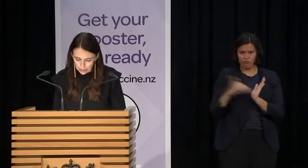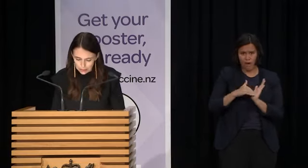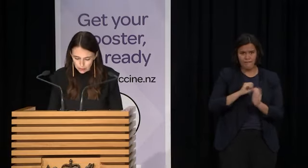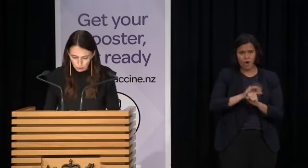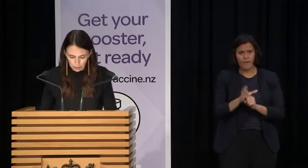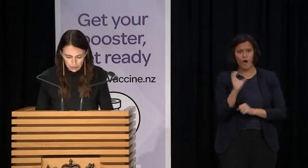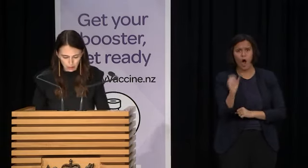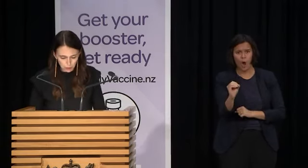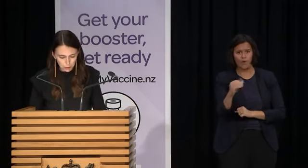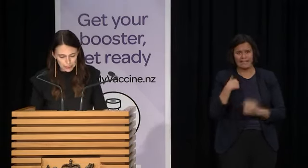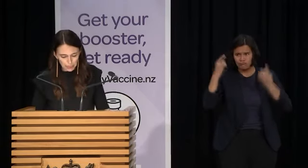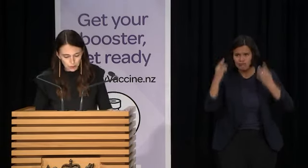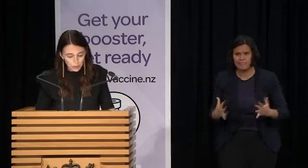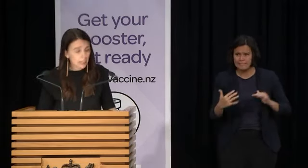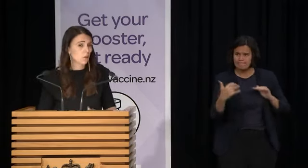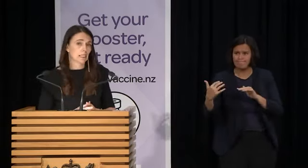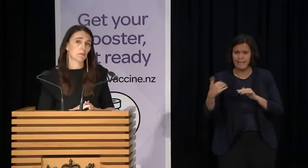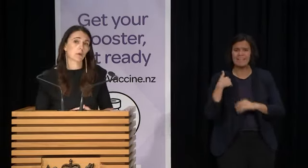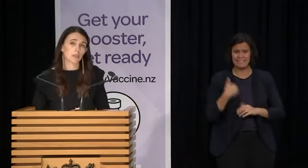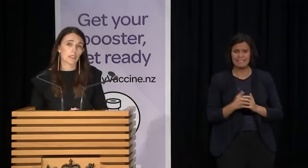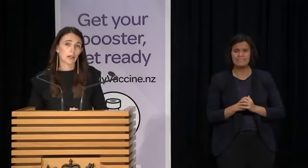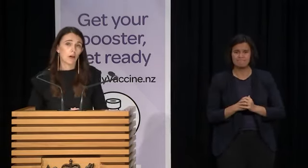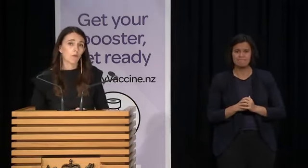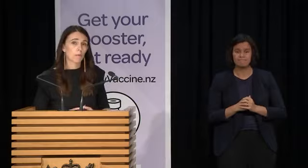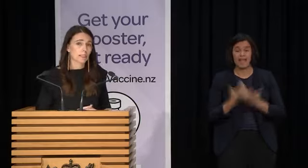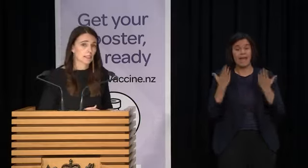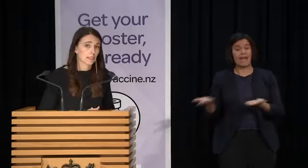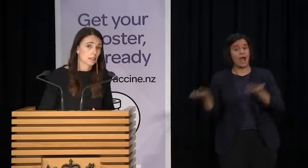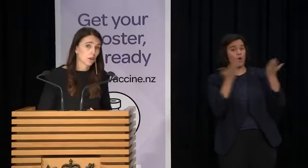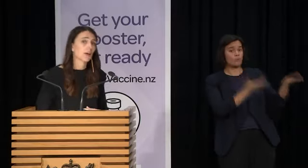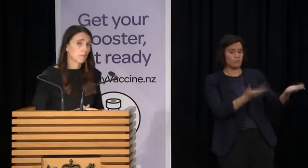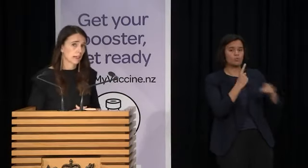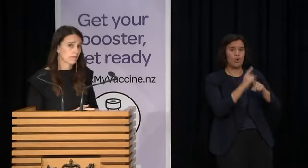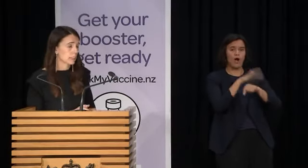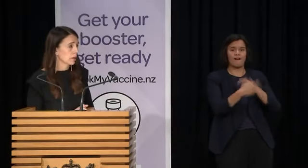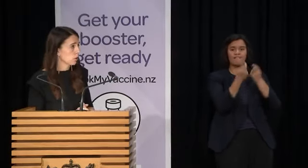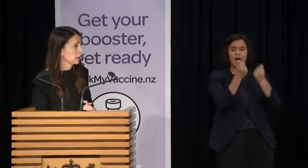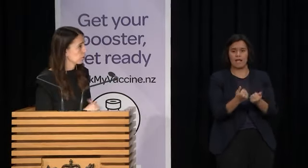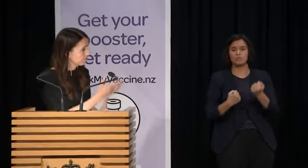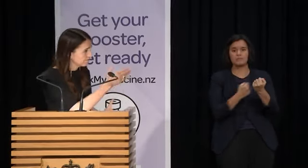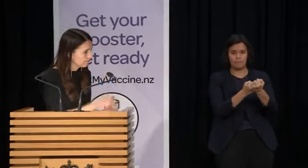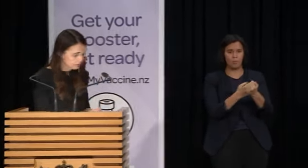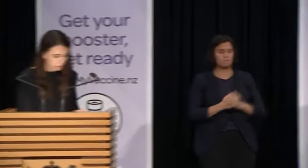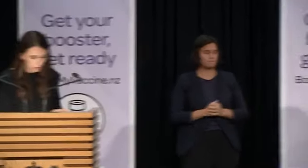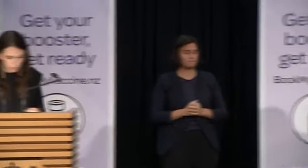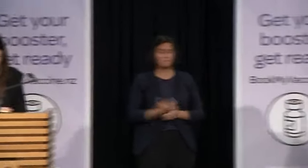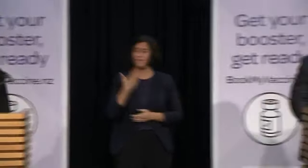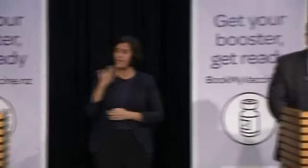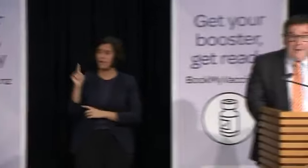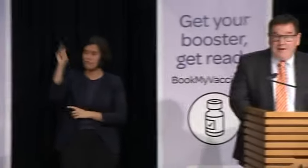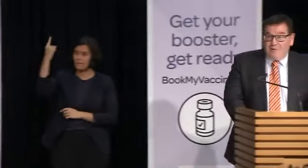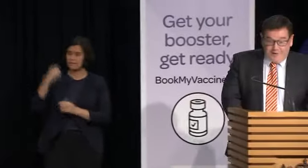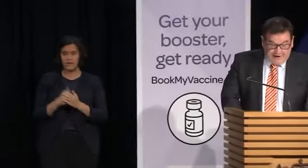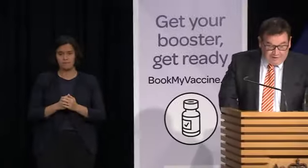over to Minister Robertson, who will set out new economic supports for businesses who have been affected by Omicron. Thank you, Prime